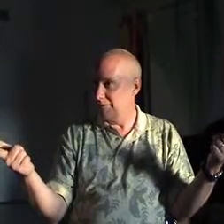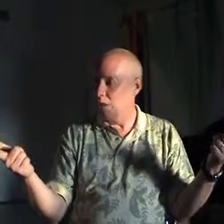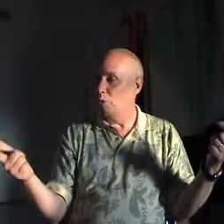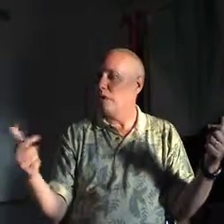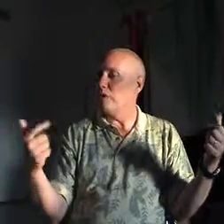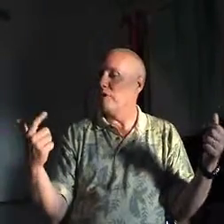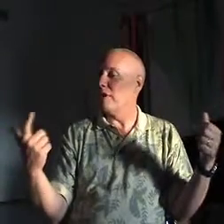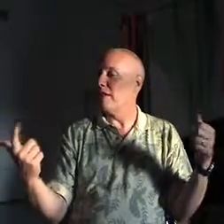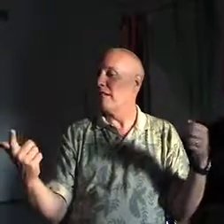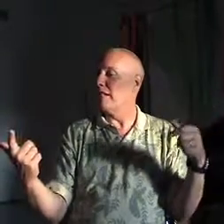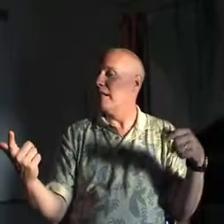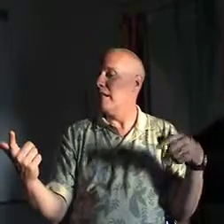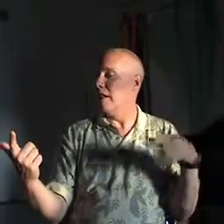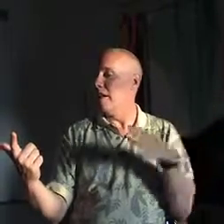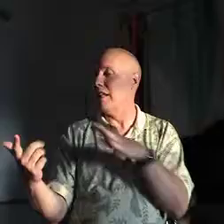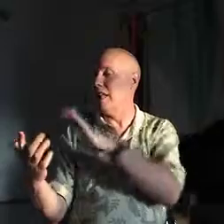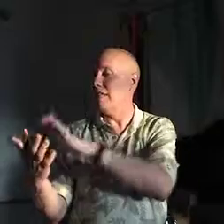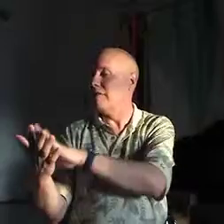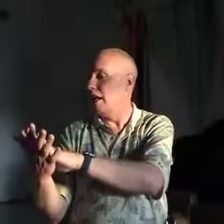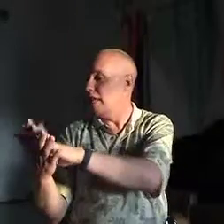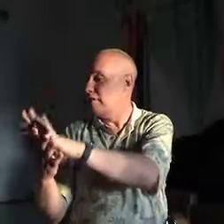One reflected lots of love.